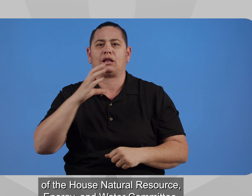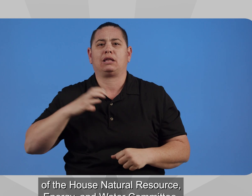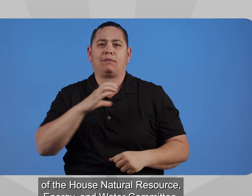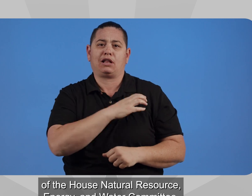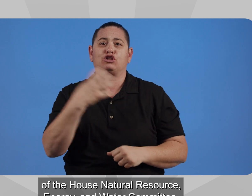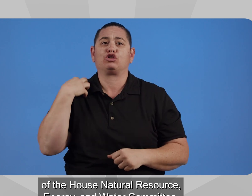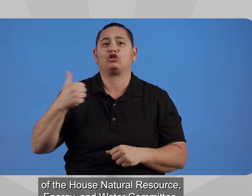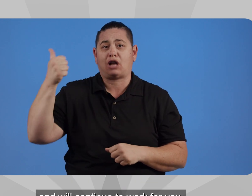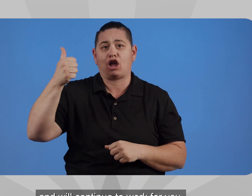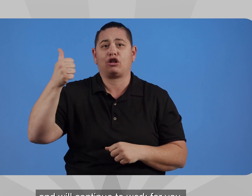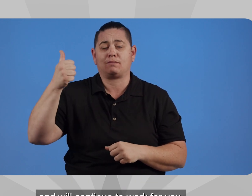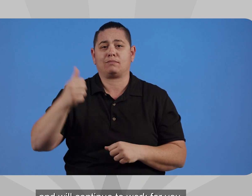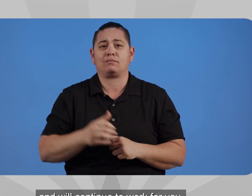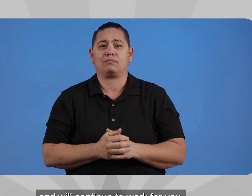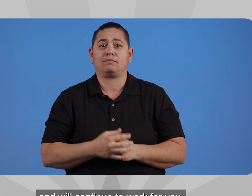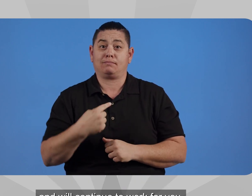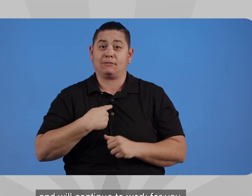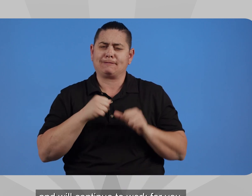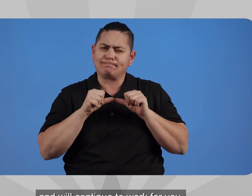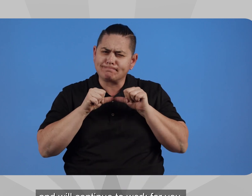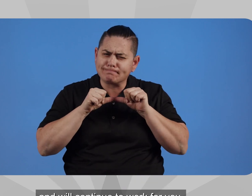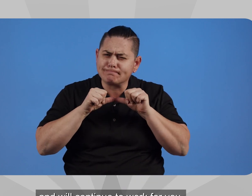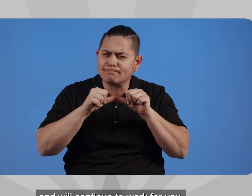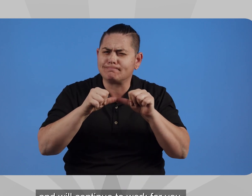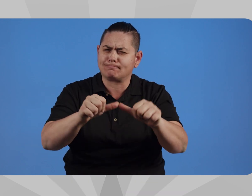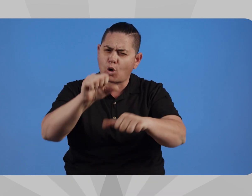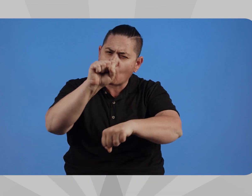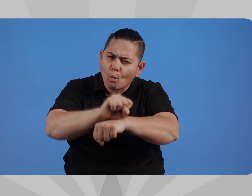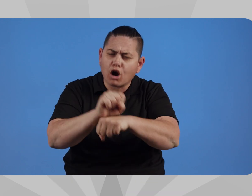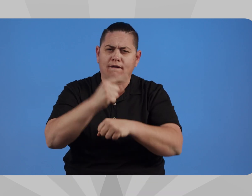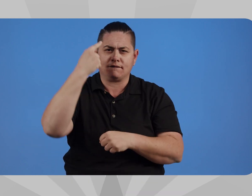Committee, and will continue to work for you.